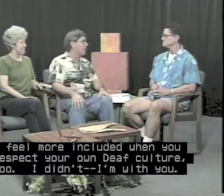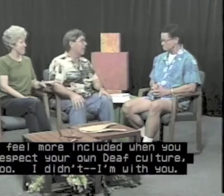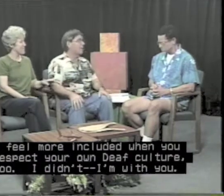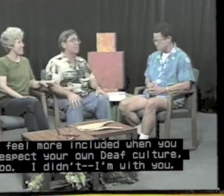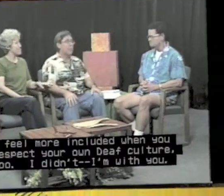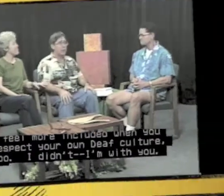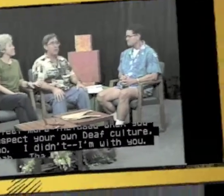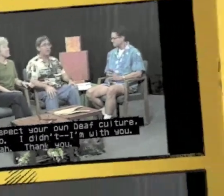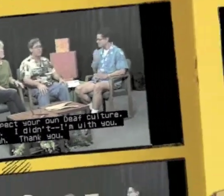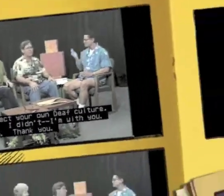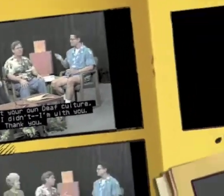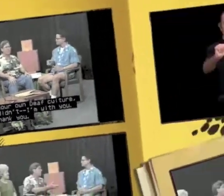Thank you. Thank you.